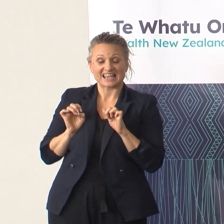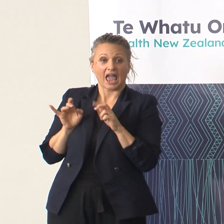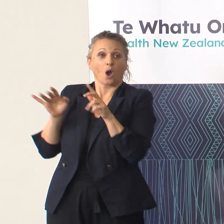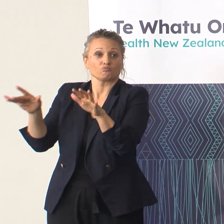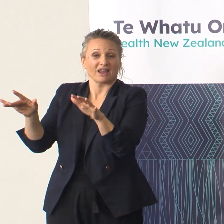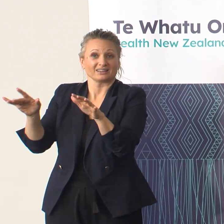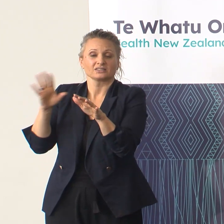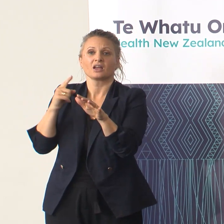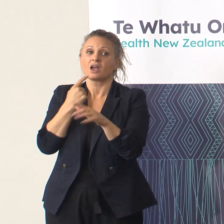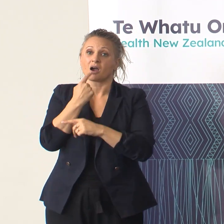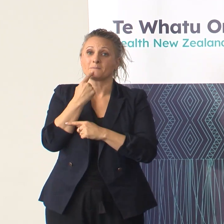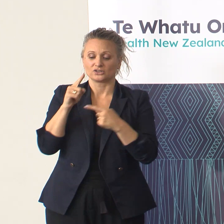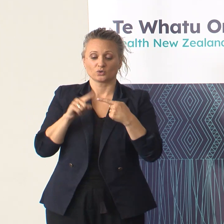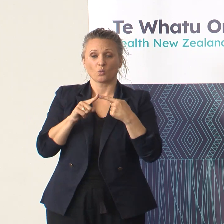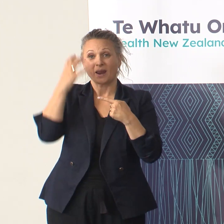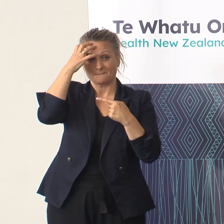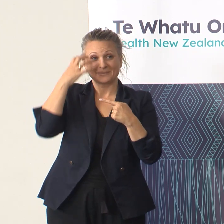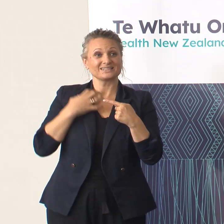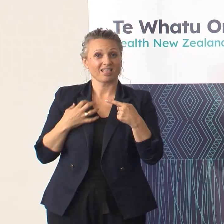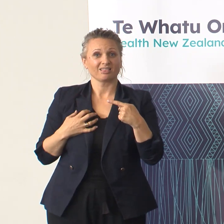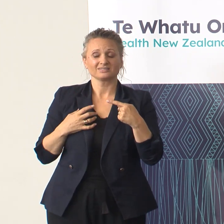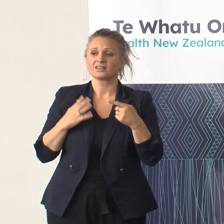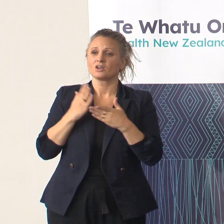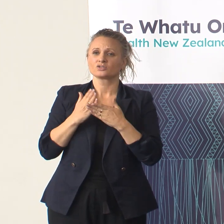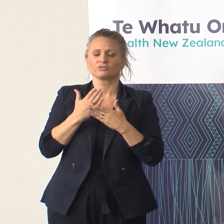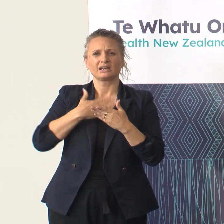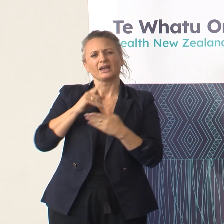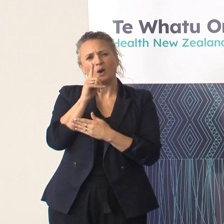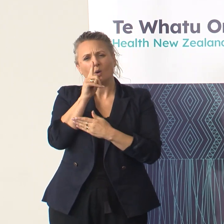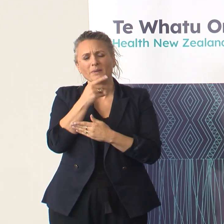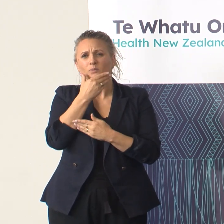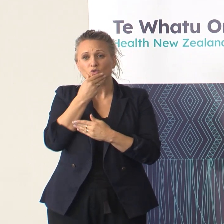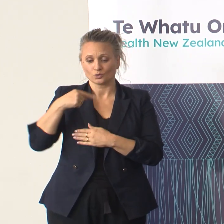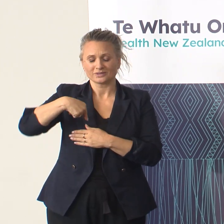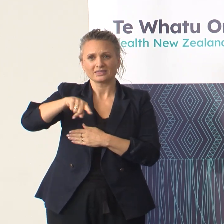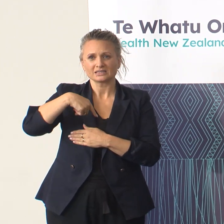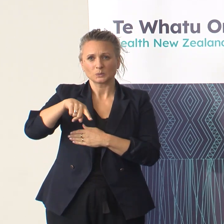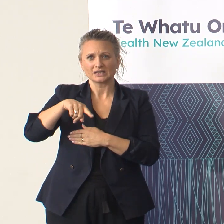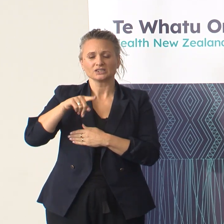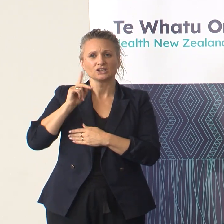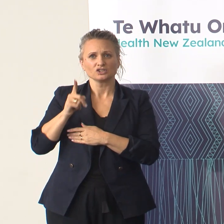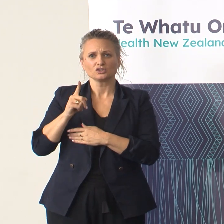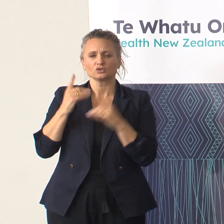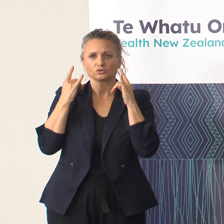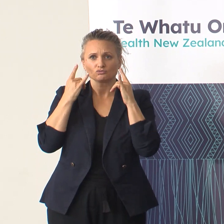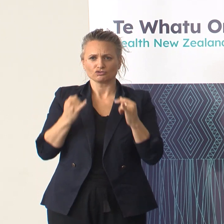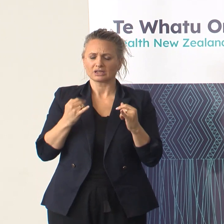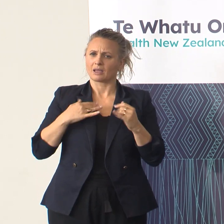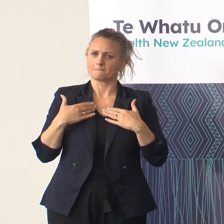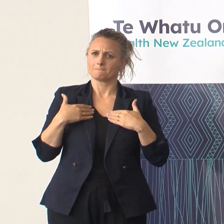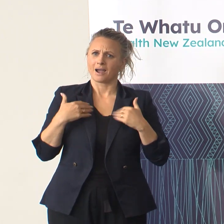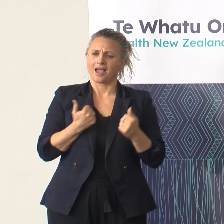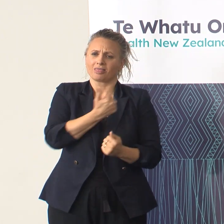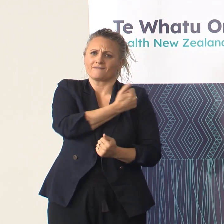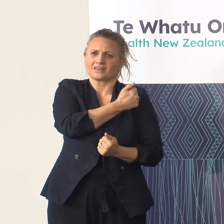Pete's mentioned measles as one, and so I just really want people to use this week to check that they themselves are up to date with